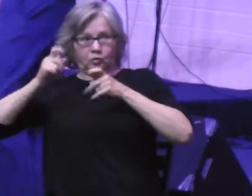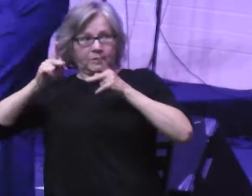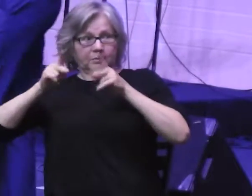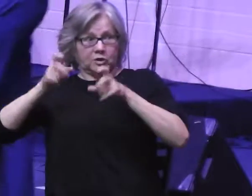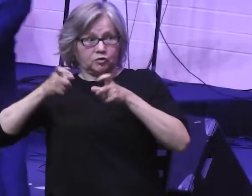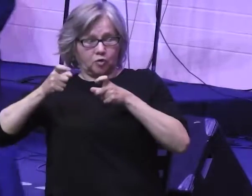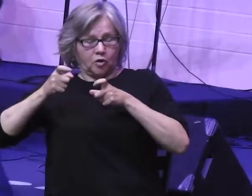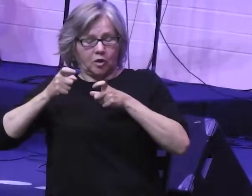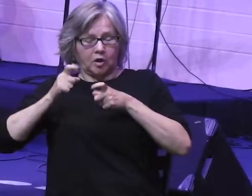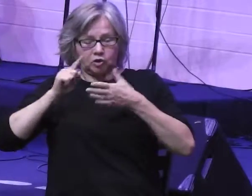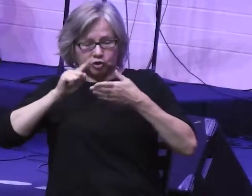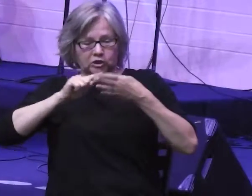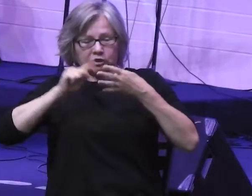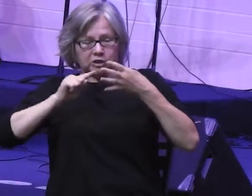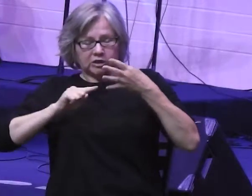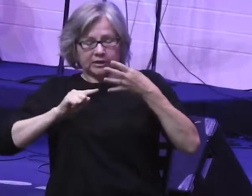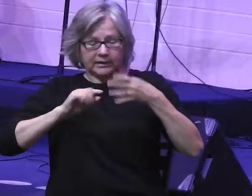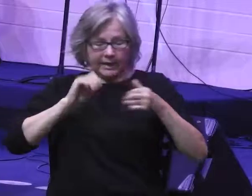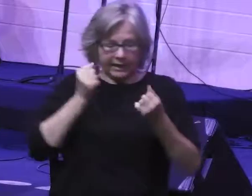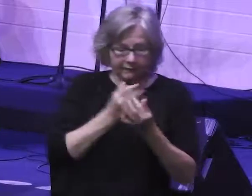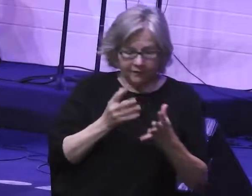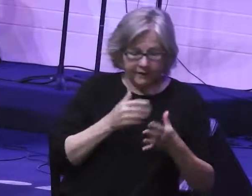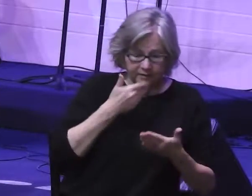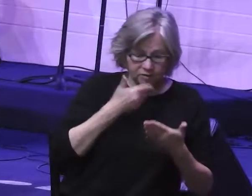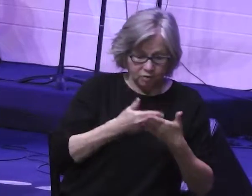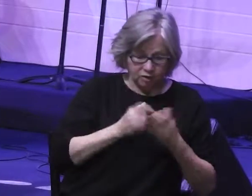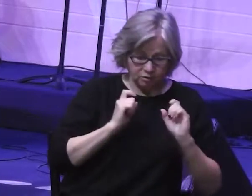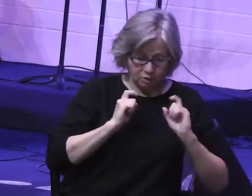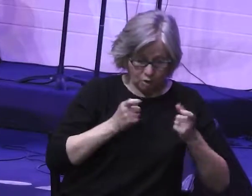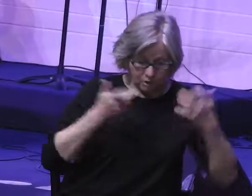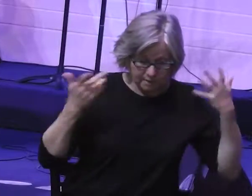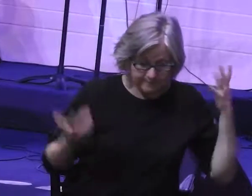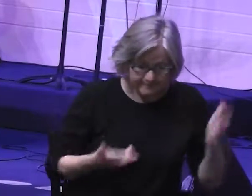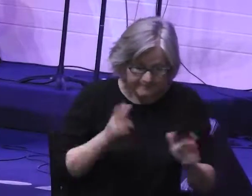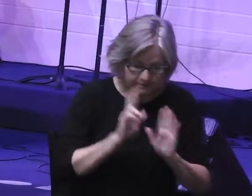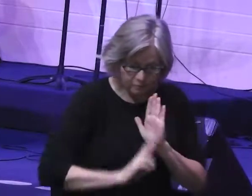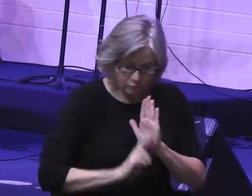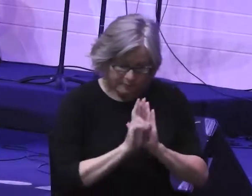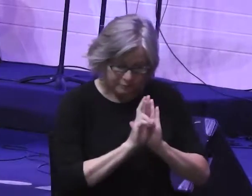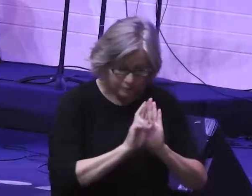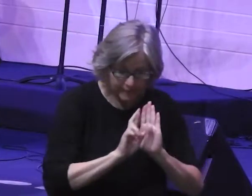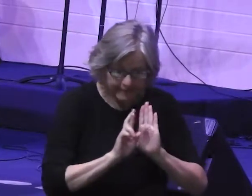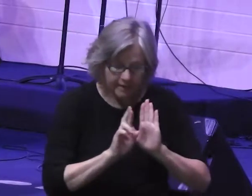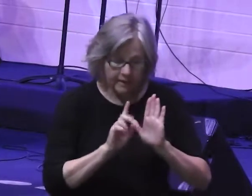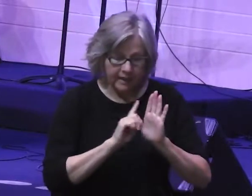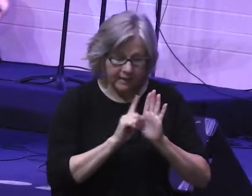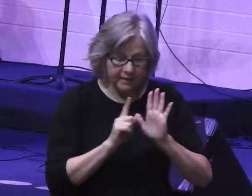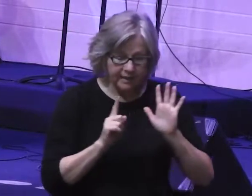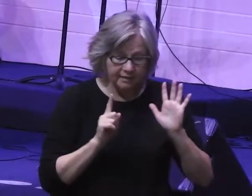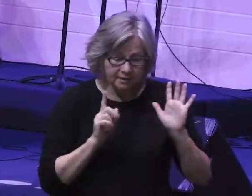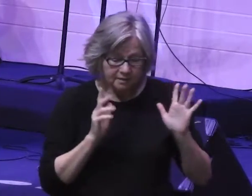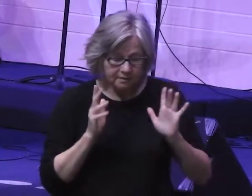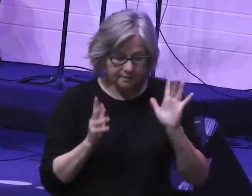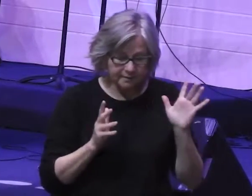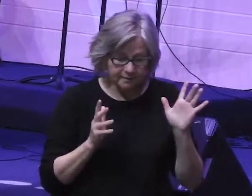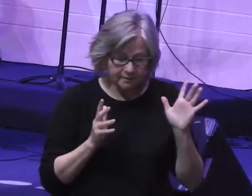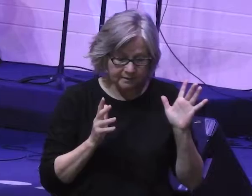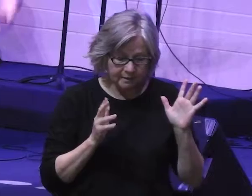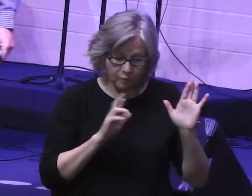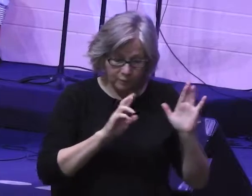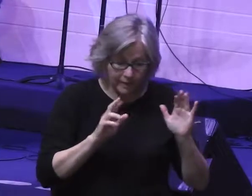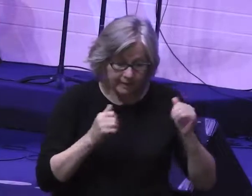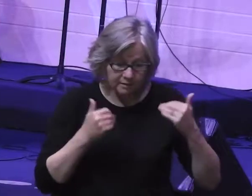getting all green lights. And then we come to the events contained